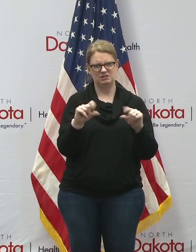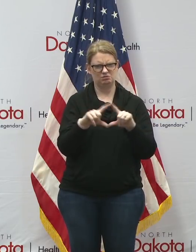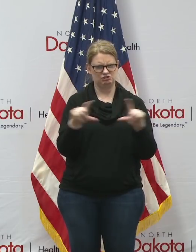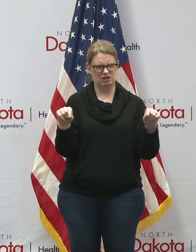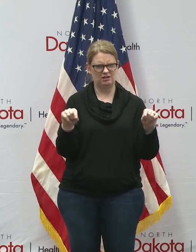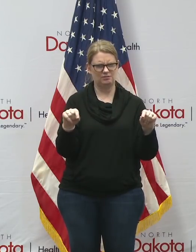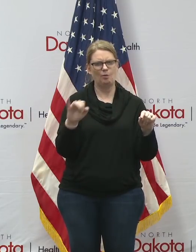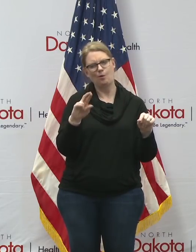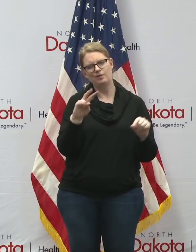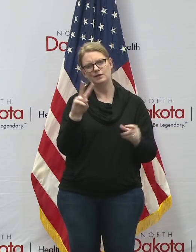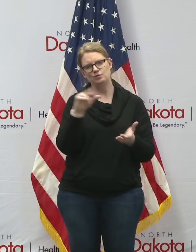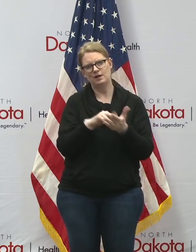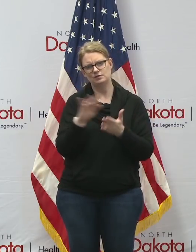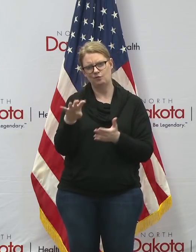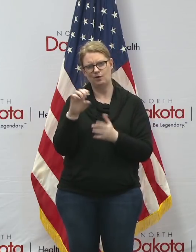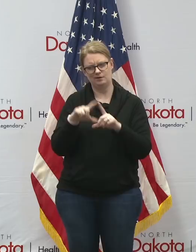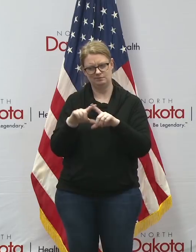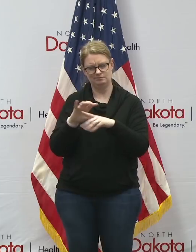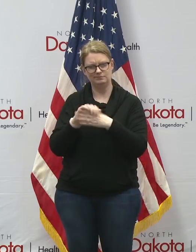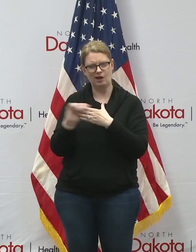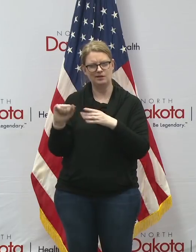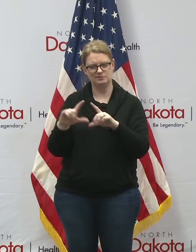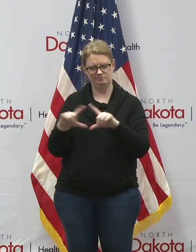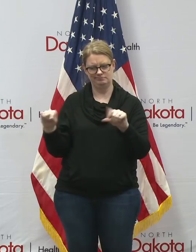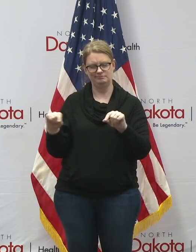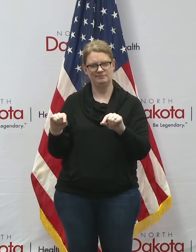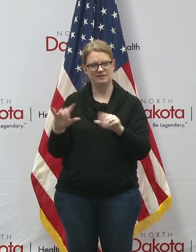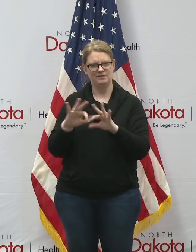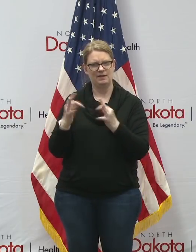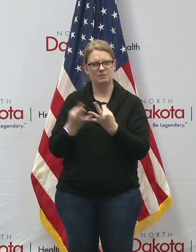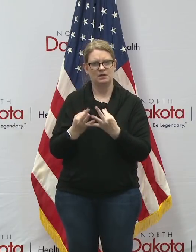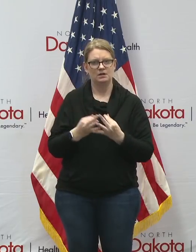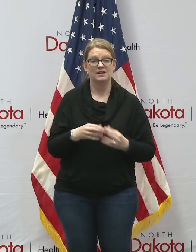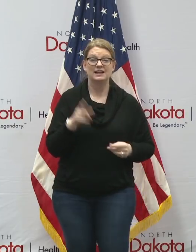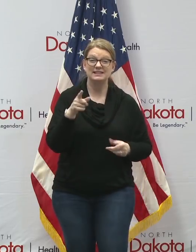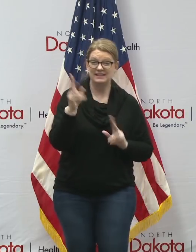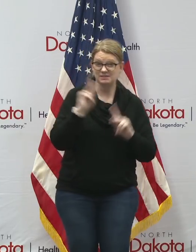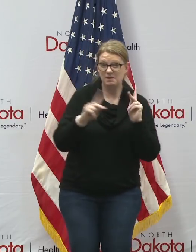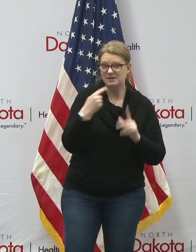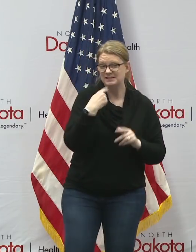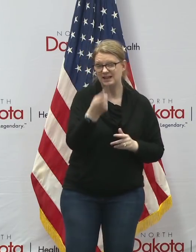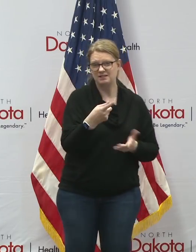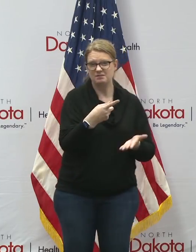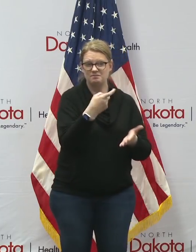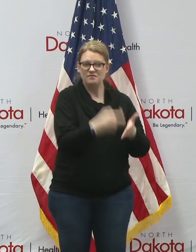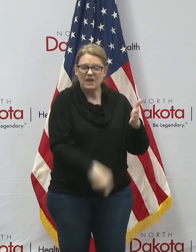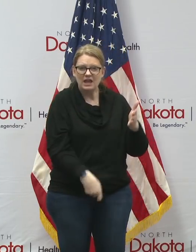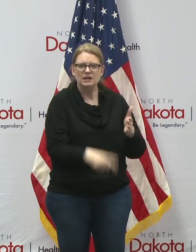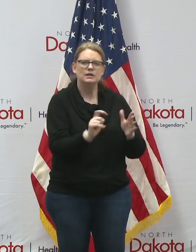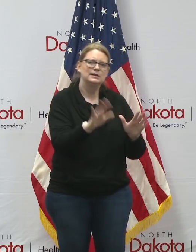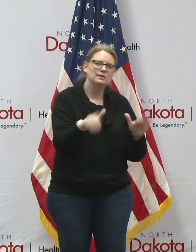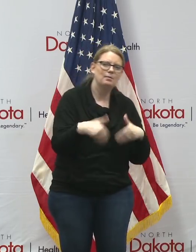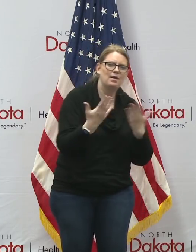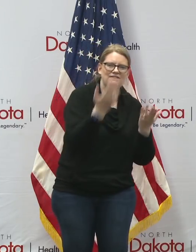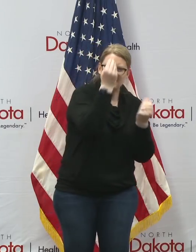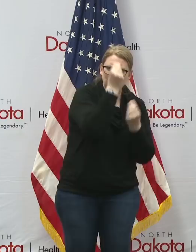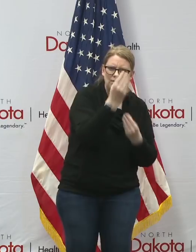and these scams are claiming that you need to pay a fee you need to submit certain information